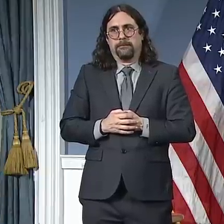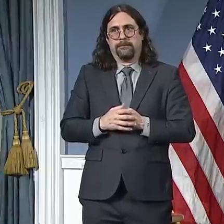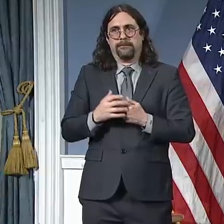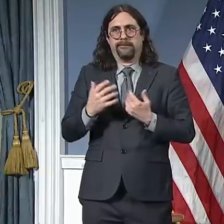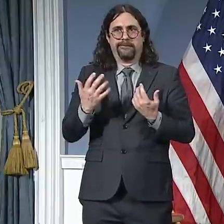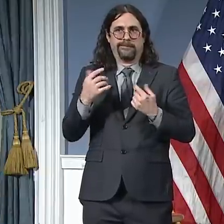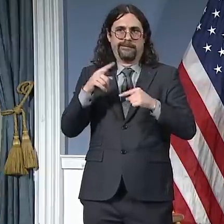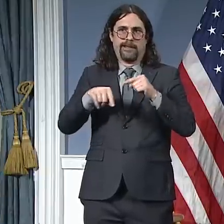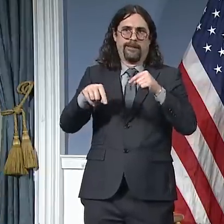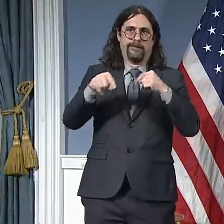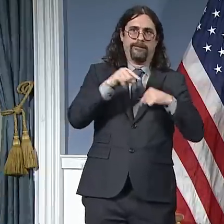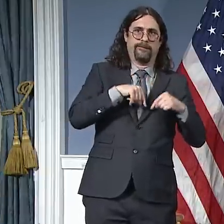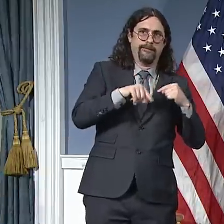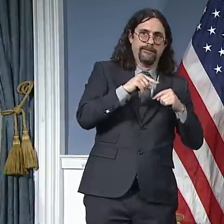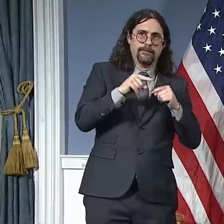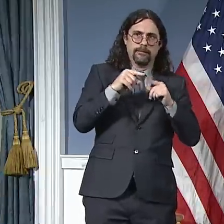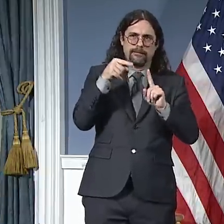that again.